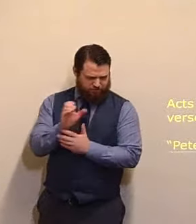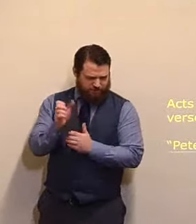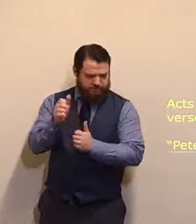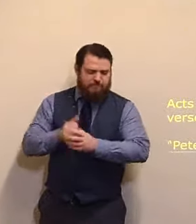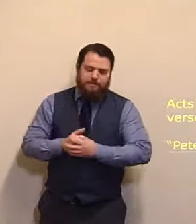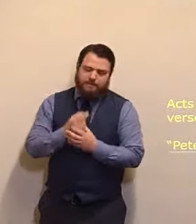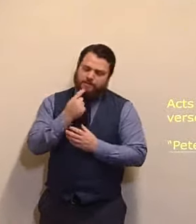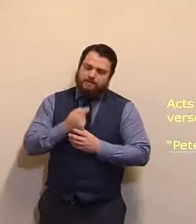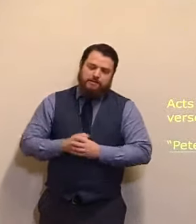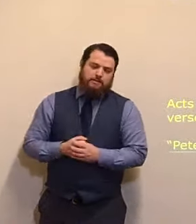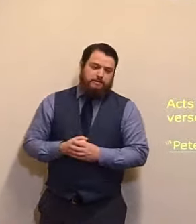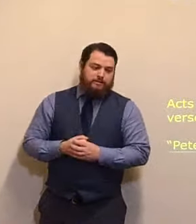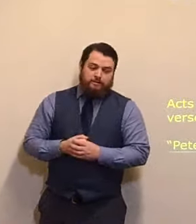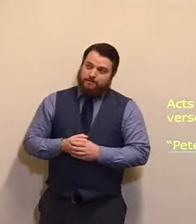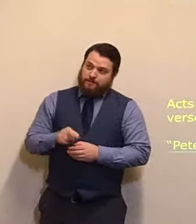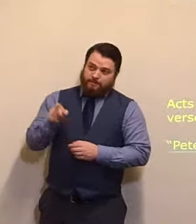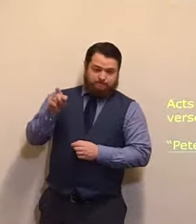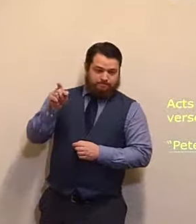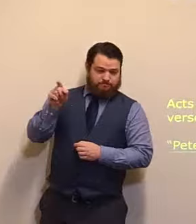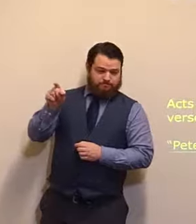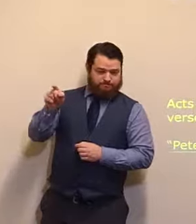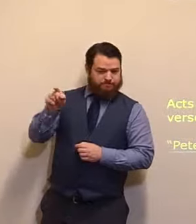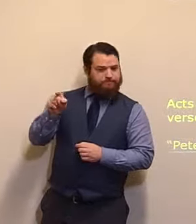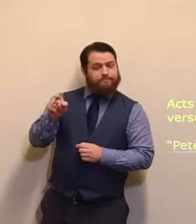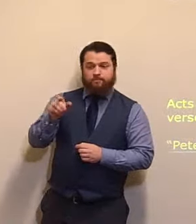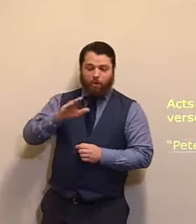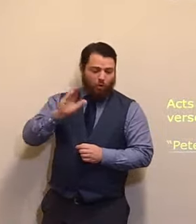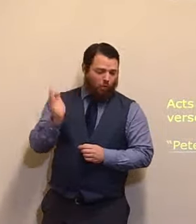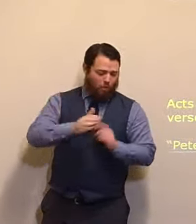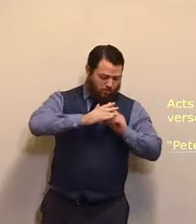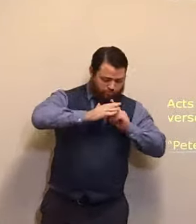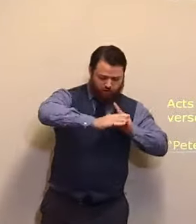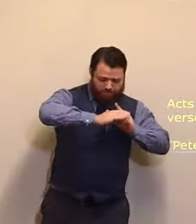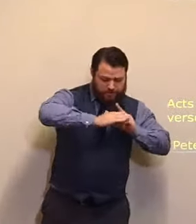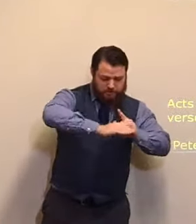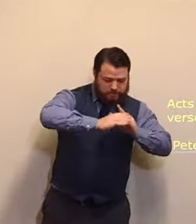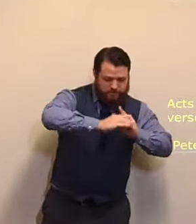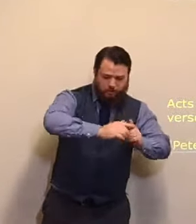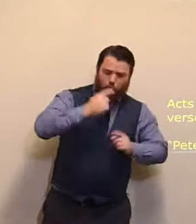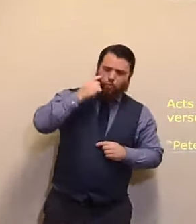give all the prophets, witness, that through his name,